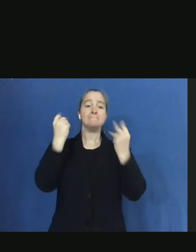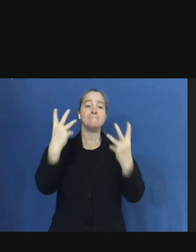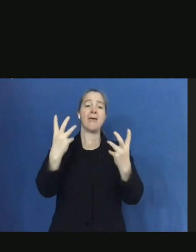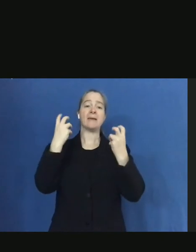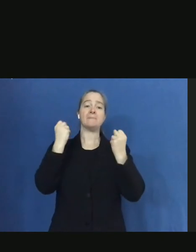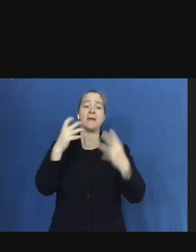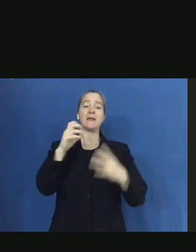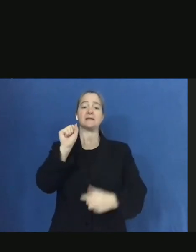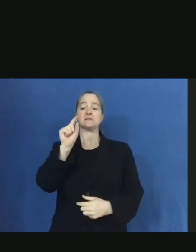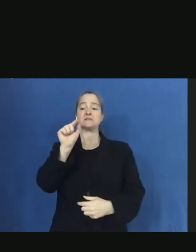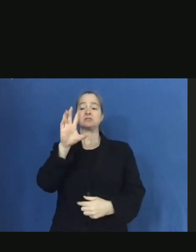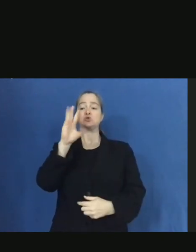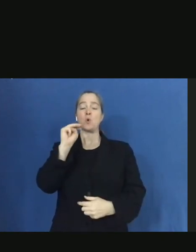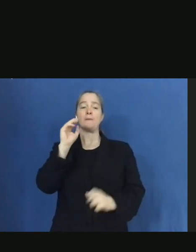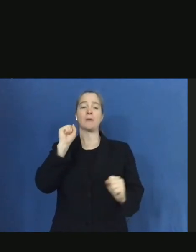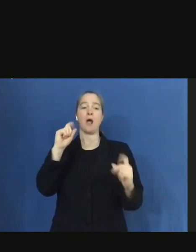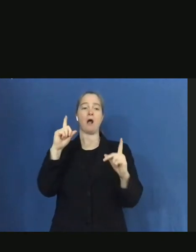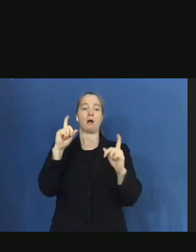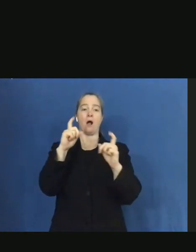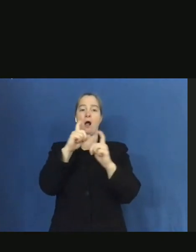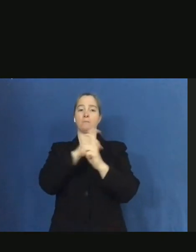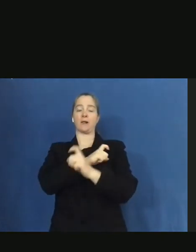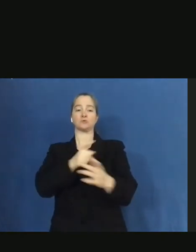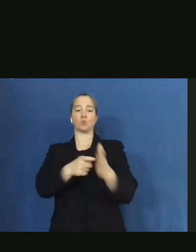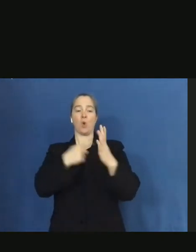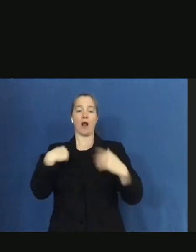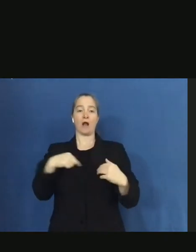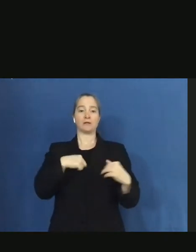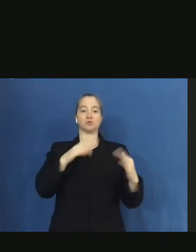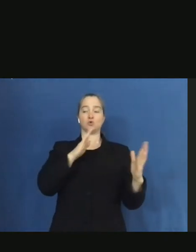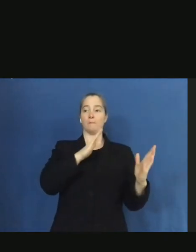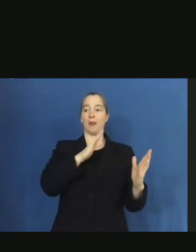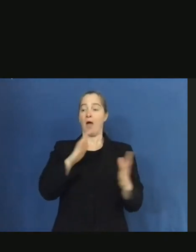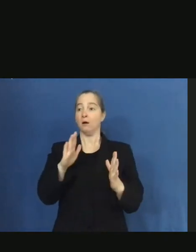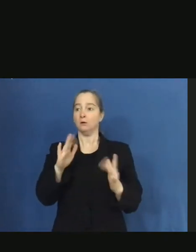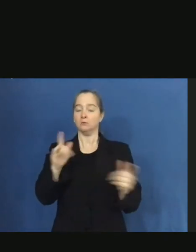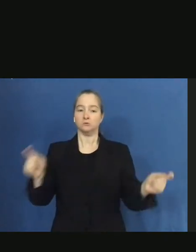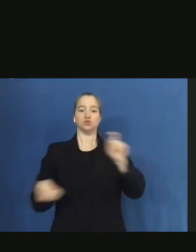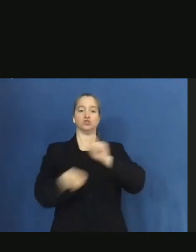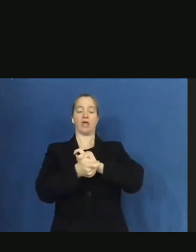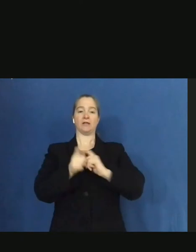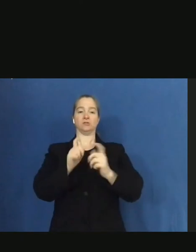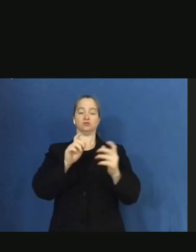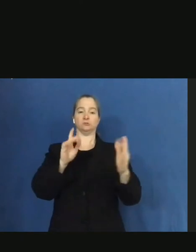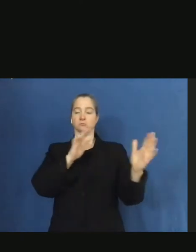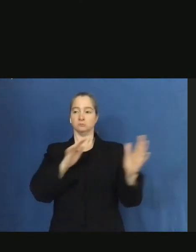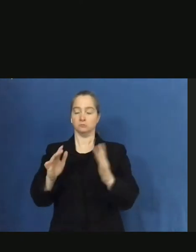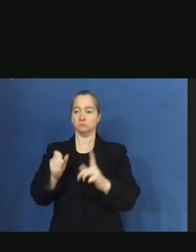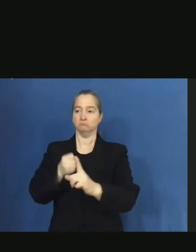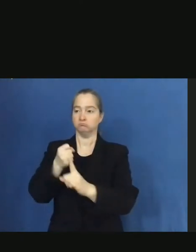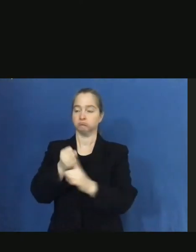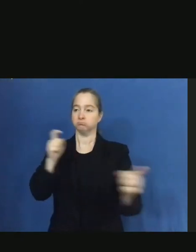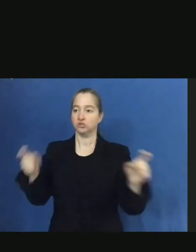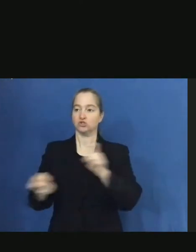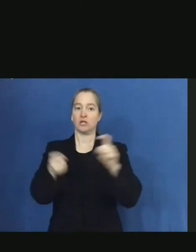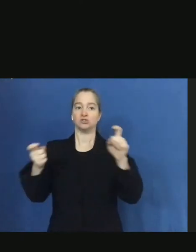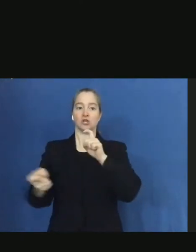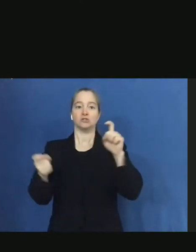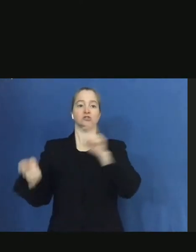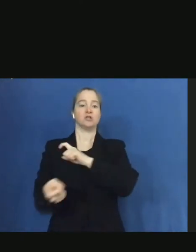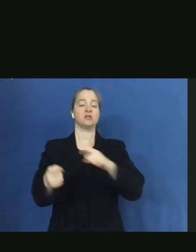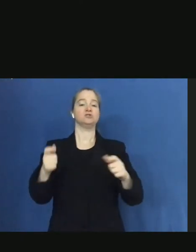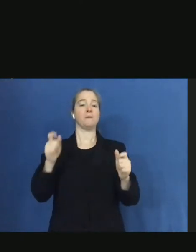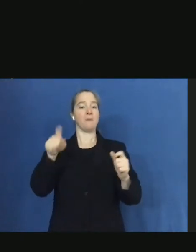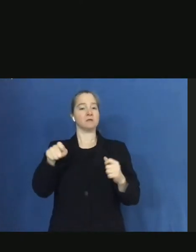be complex, which requires us to be nimble to adjust plans and tactics based on the immediate impacts since they can quickly change.